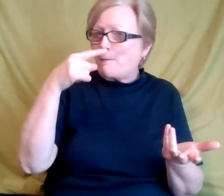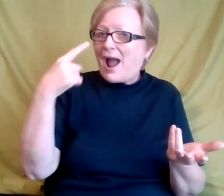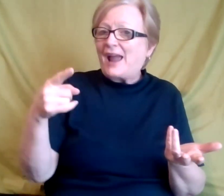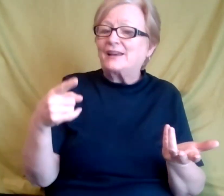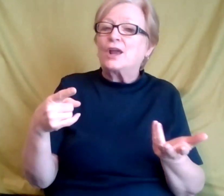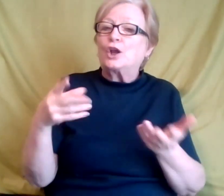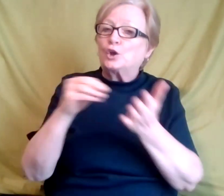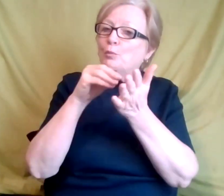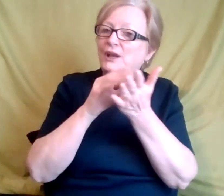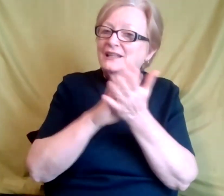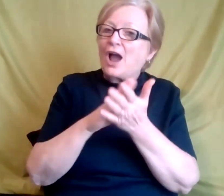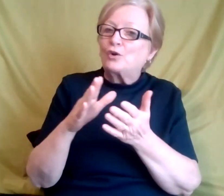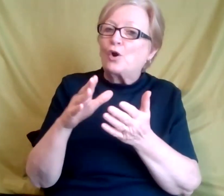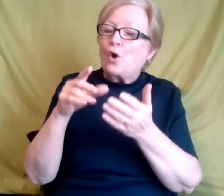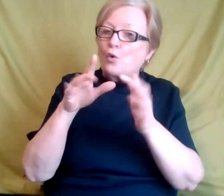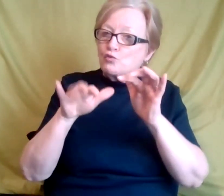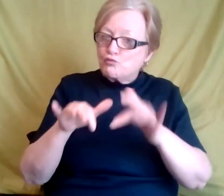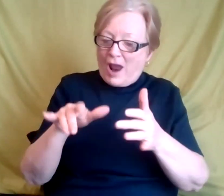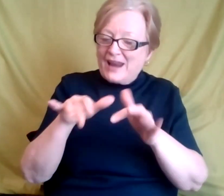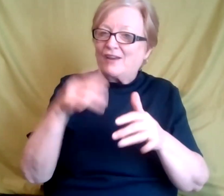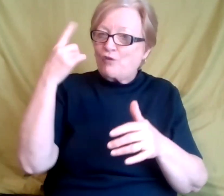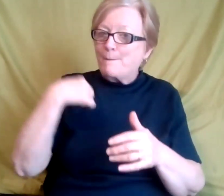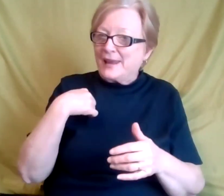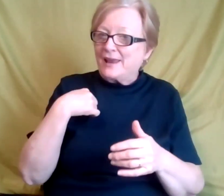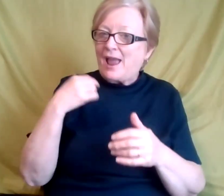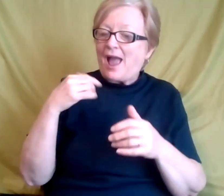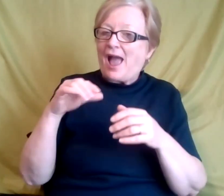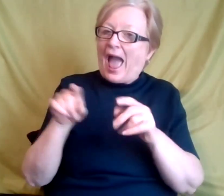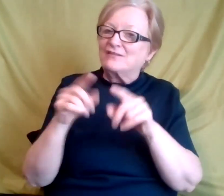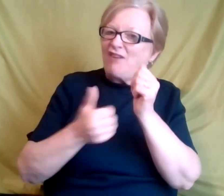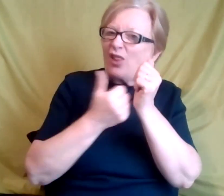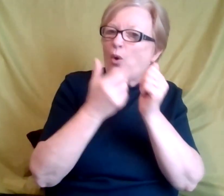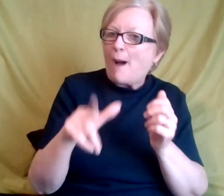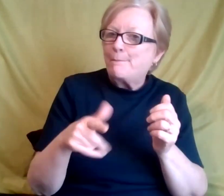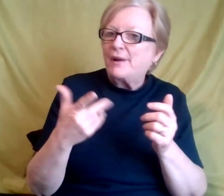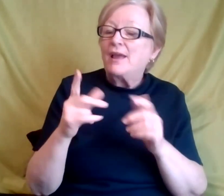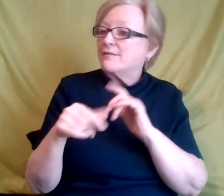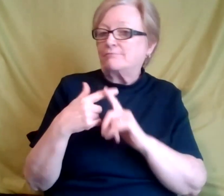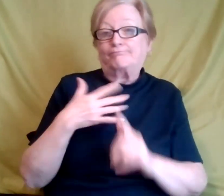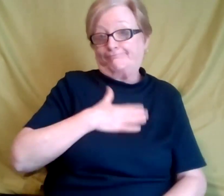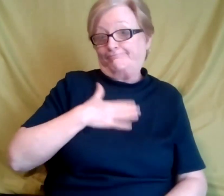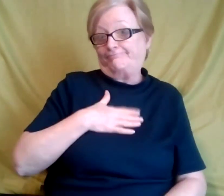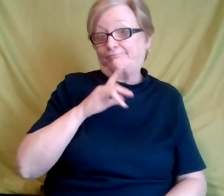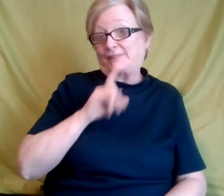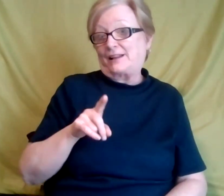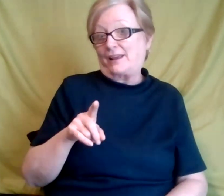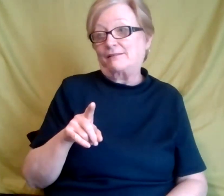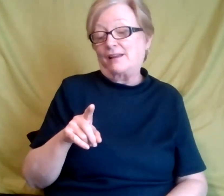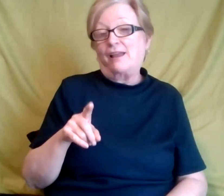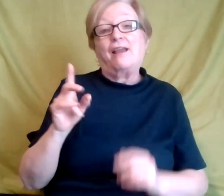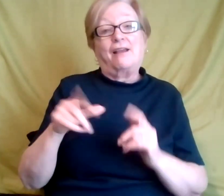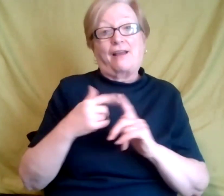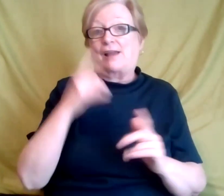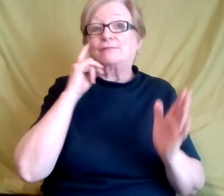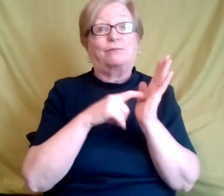or if you can communicate that in writing as a follow-up, um, I would really appreciate that. And I found that that has